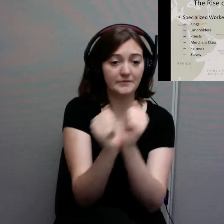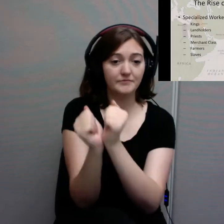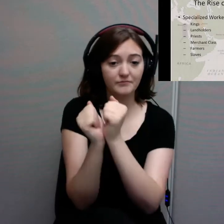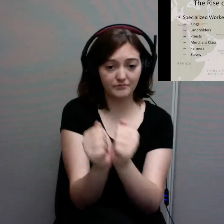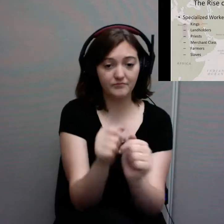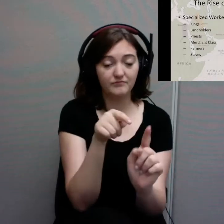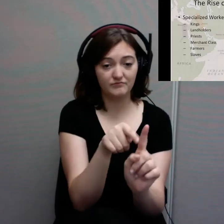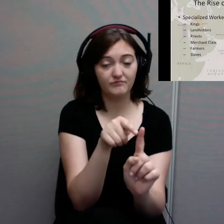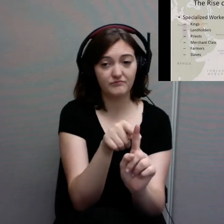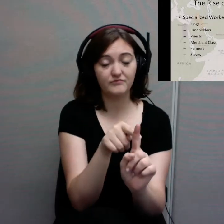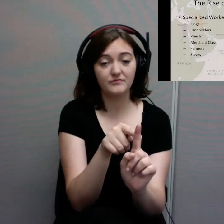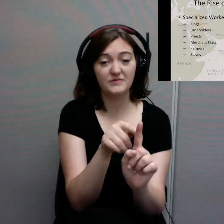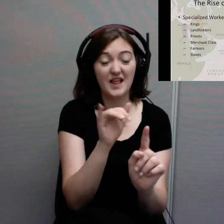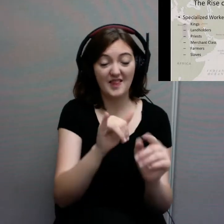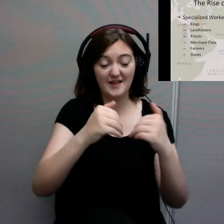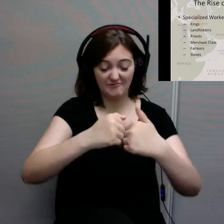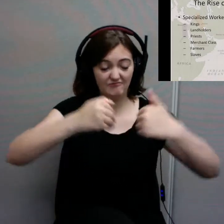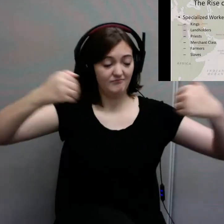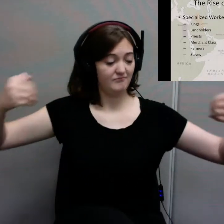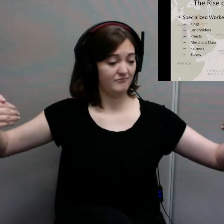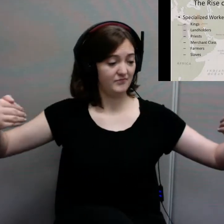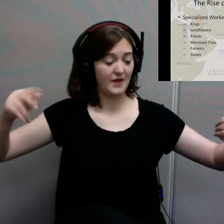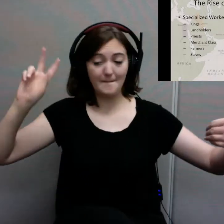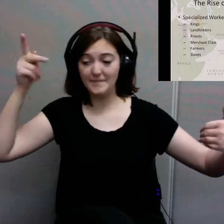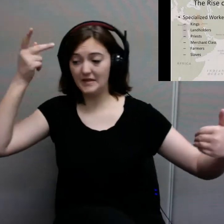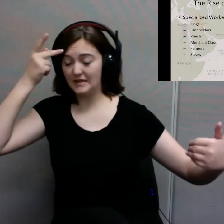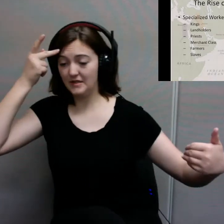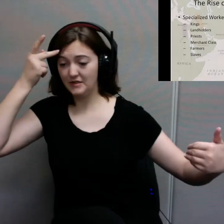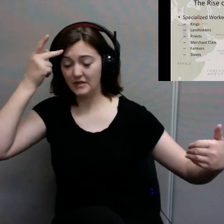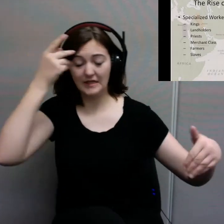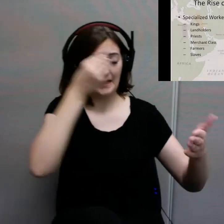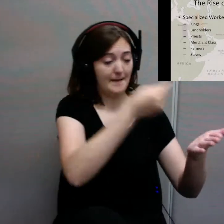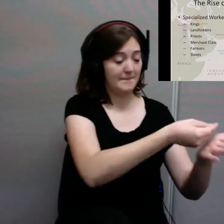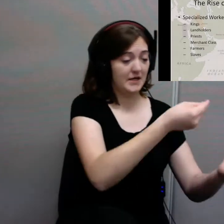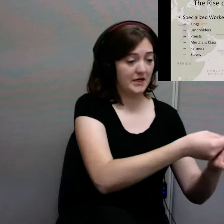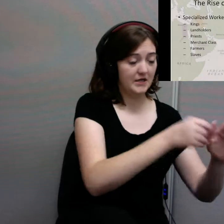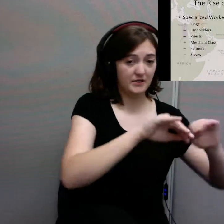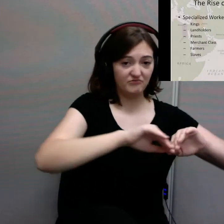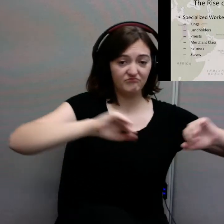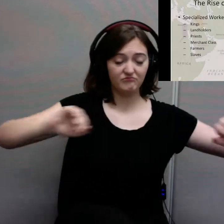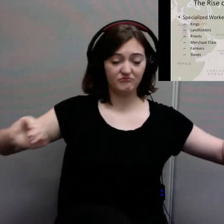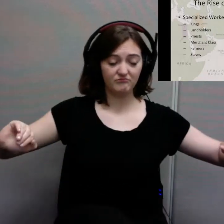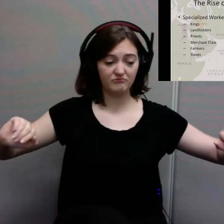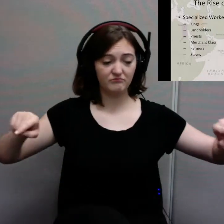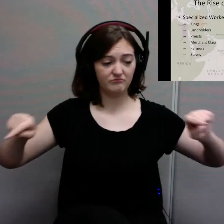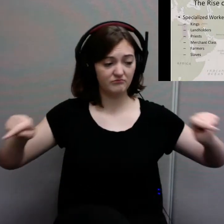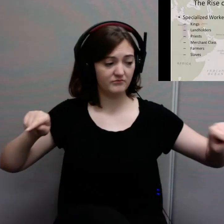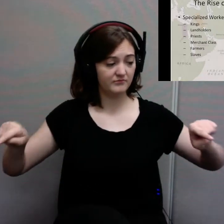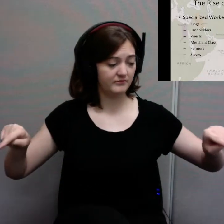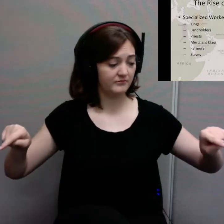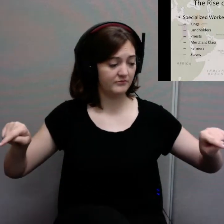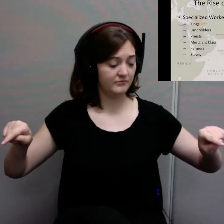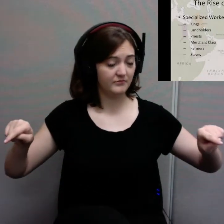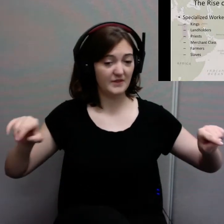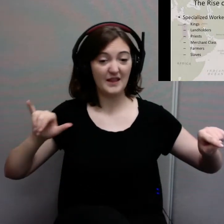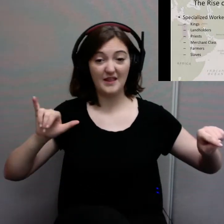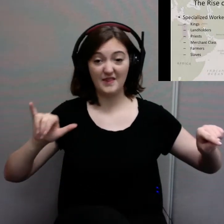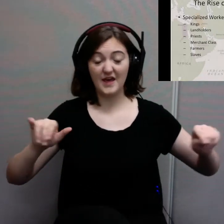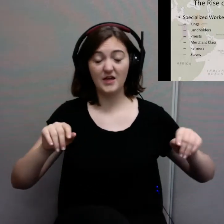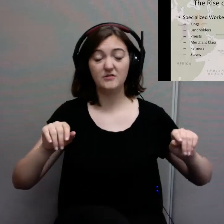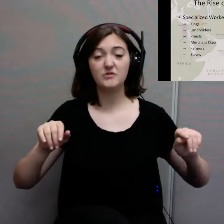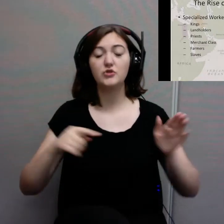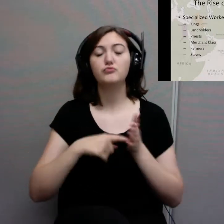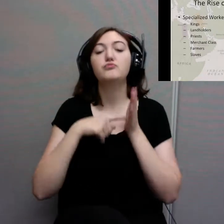political and economic specialization is a marker of an advanced civilization because people have time